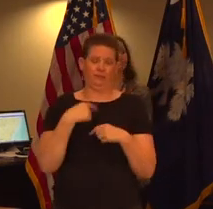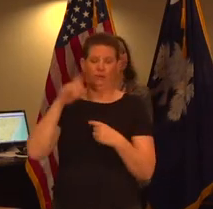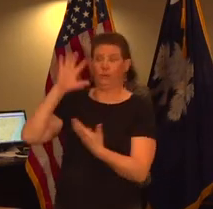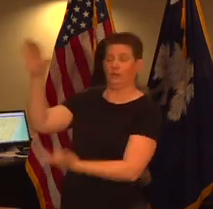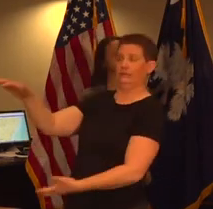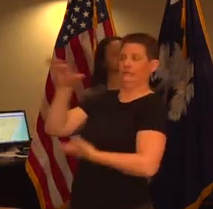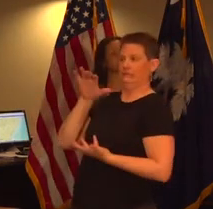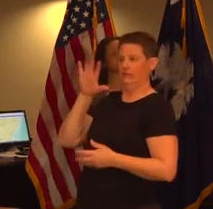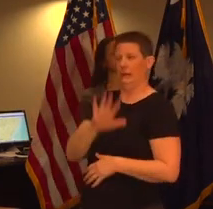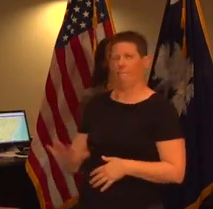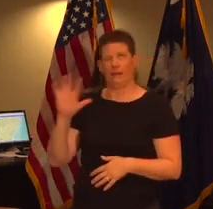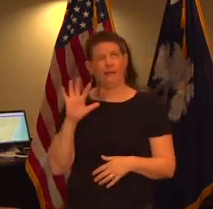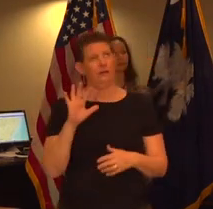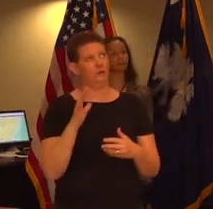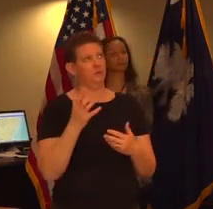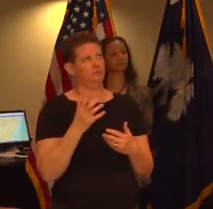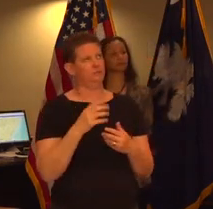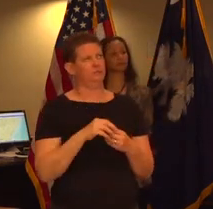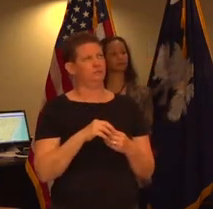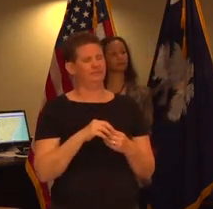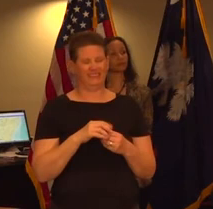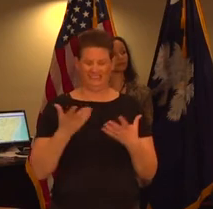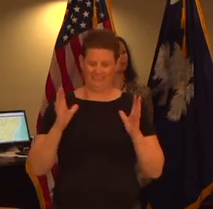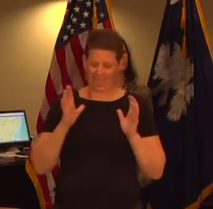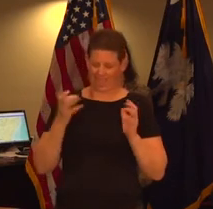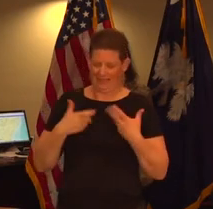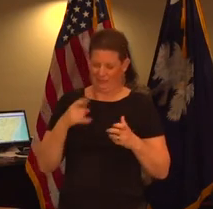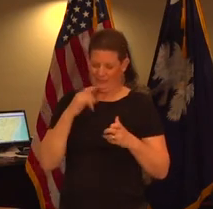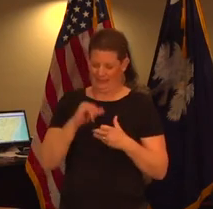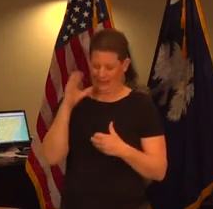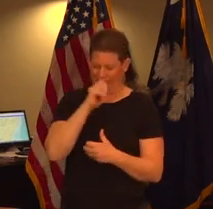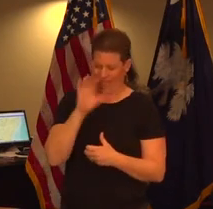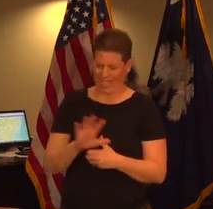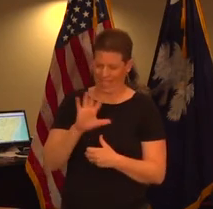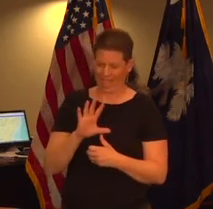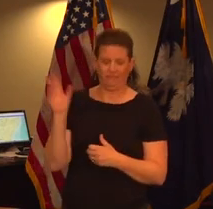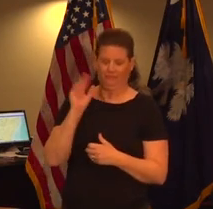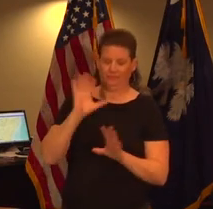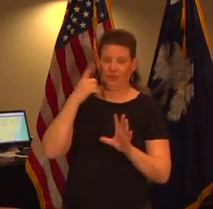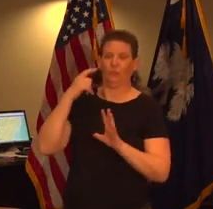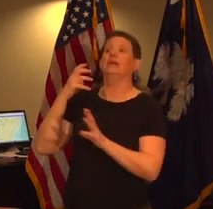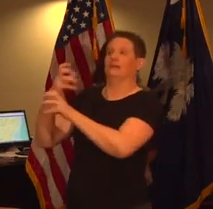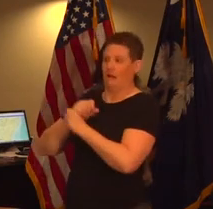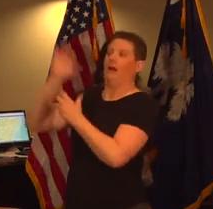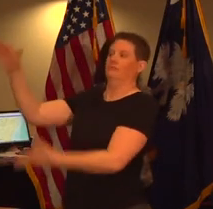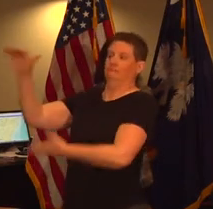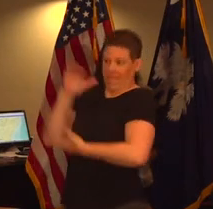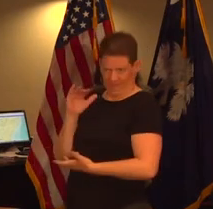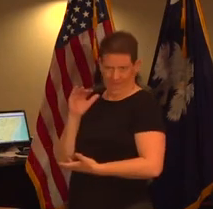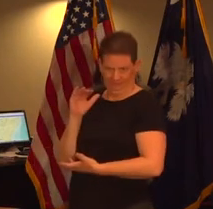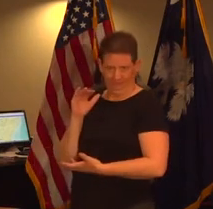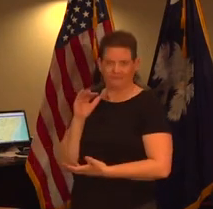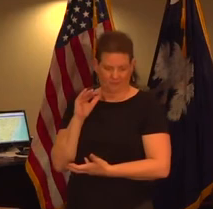approximately well i don't want to say approximately we received the distribution we have been